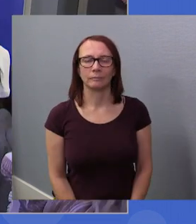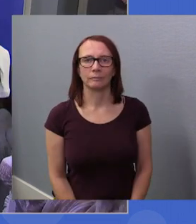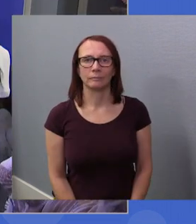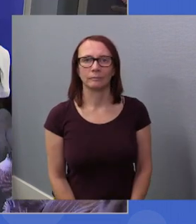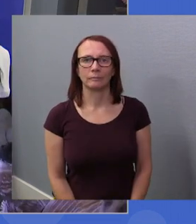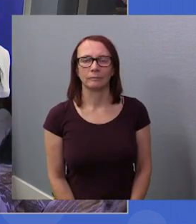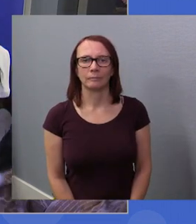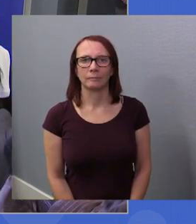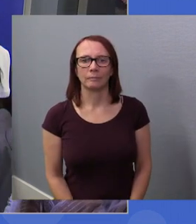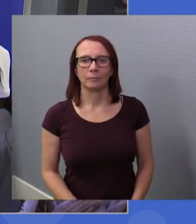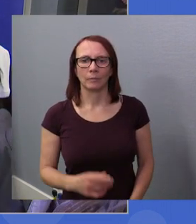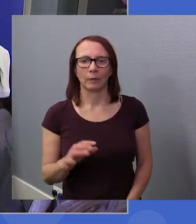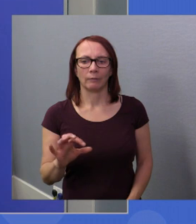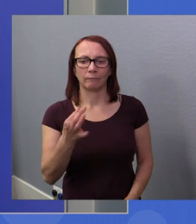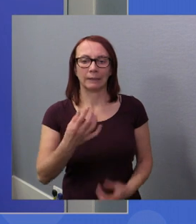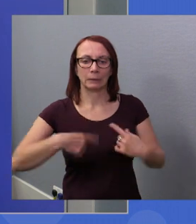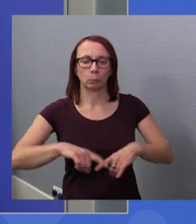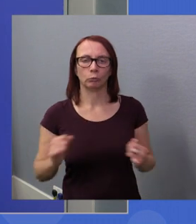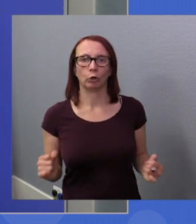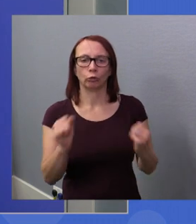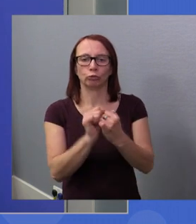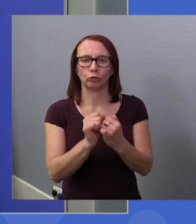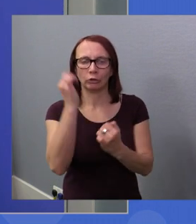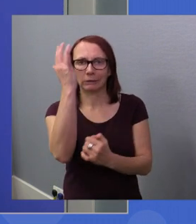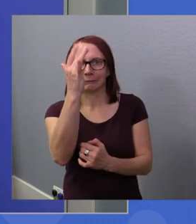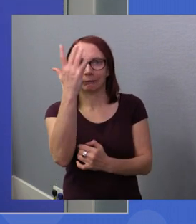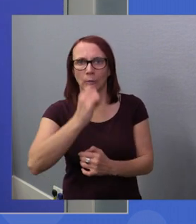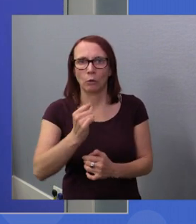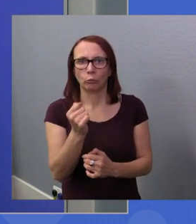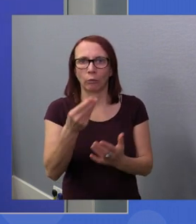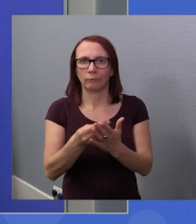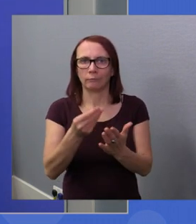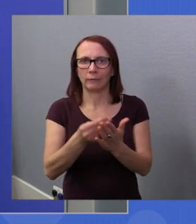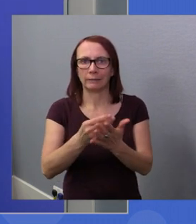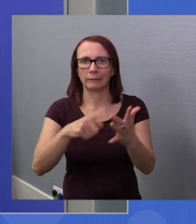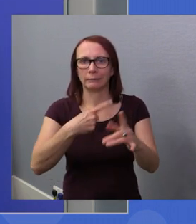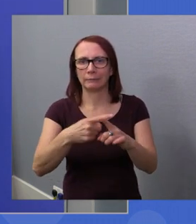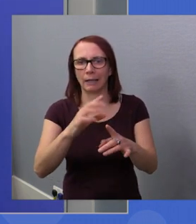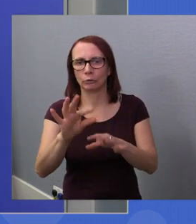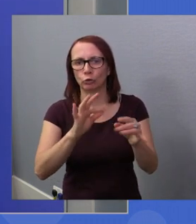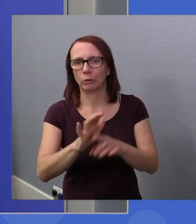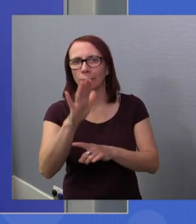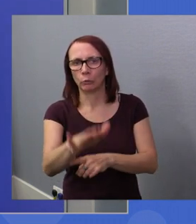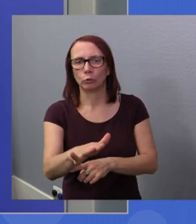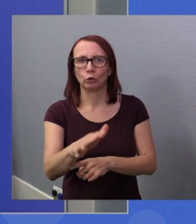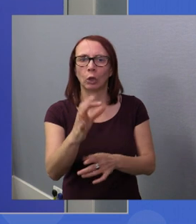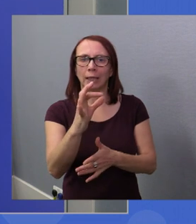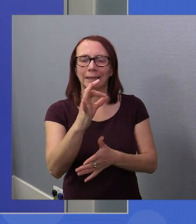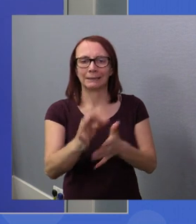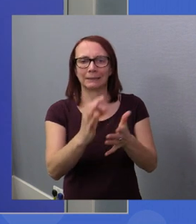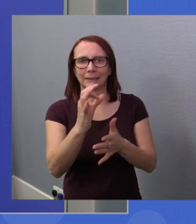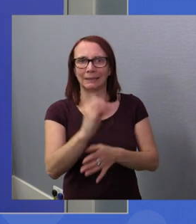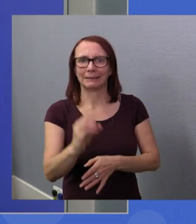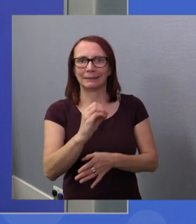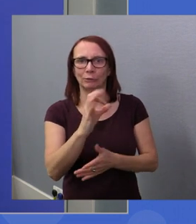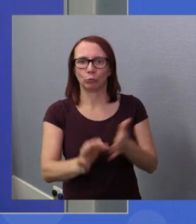The finding that we agreed is important in considering Scotland's finance and tax choices is to get rid of zero-hour contracts and